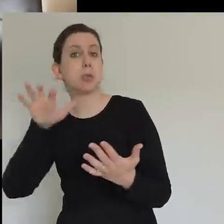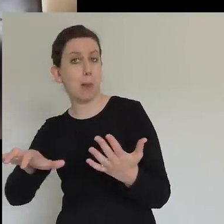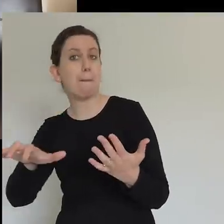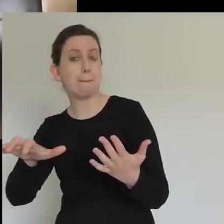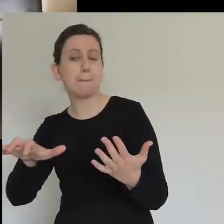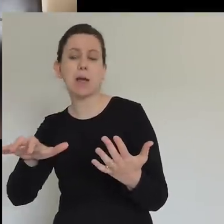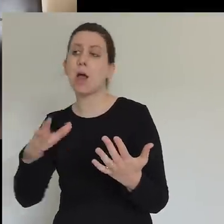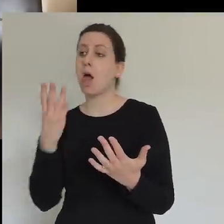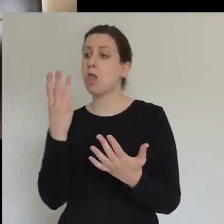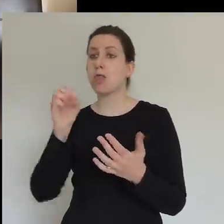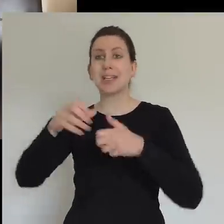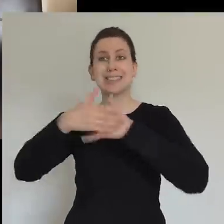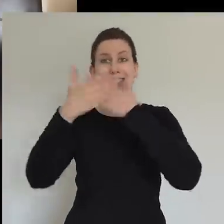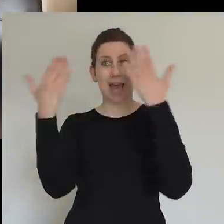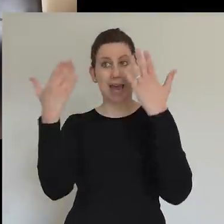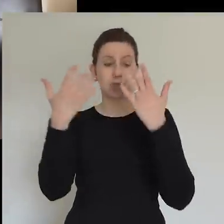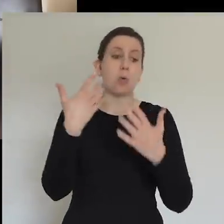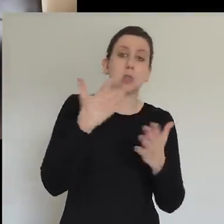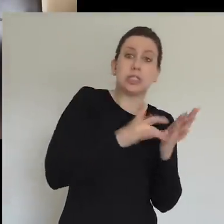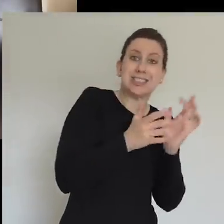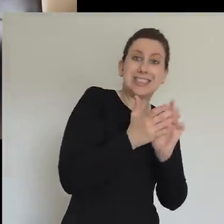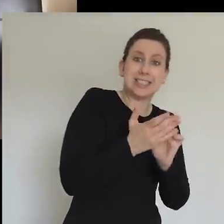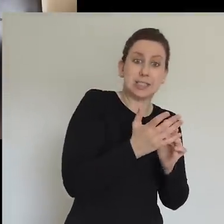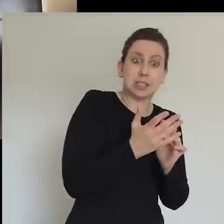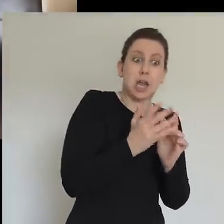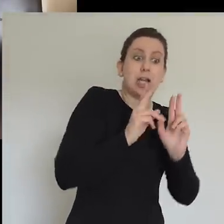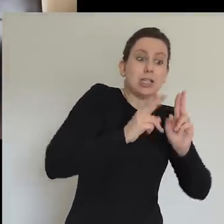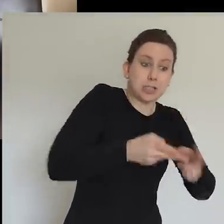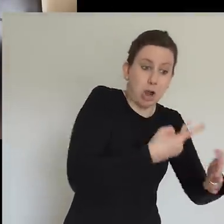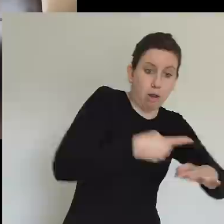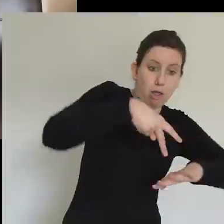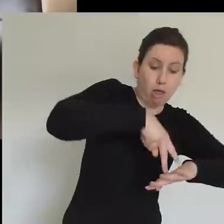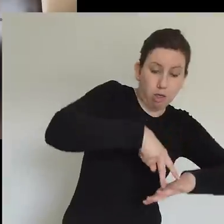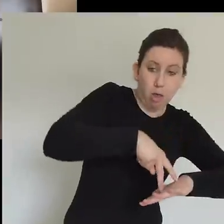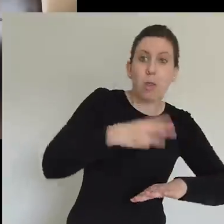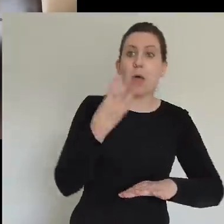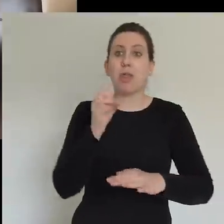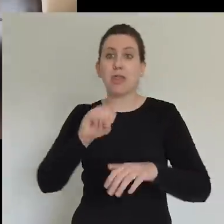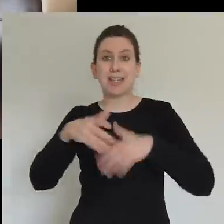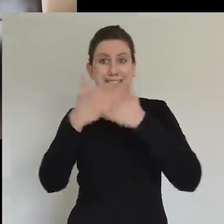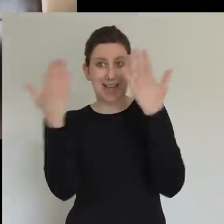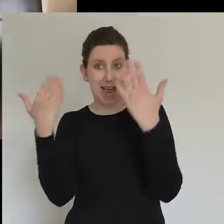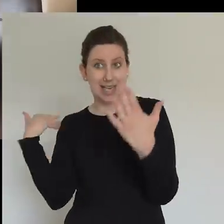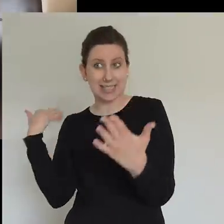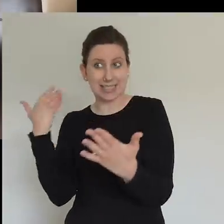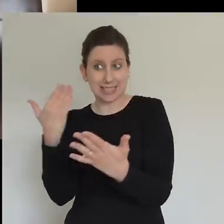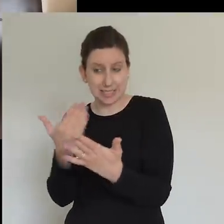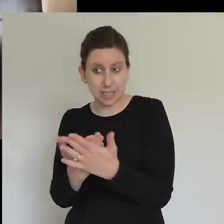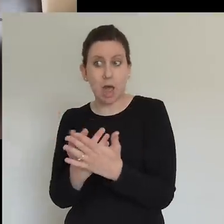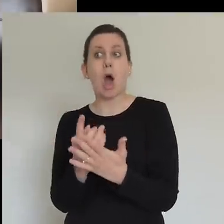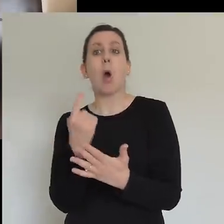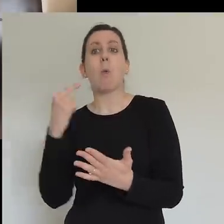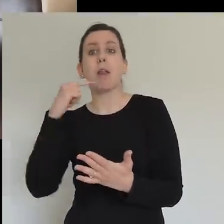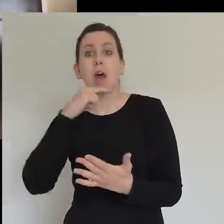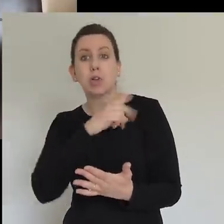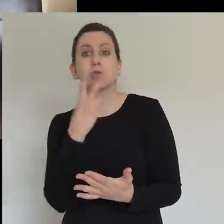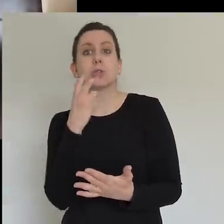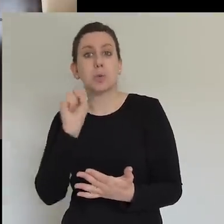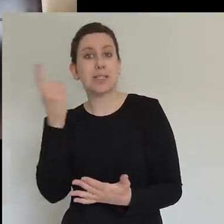resurrection. So 120 believers in 30 days. It's a slowish start, but that is a medium-sized church. It's good, pretty good. 120 in